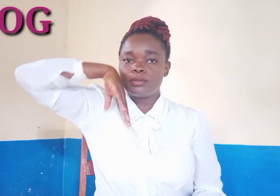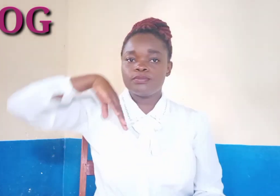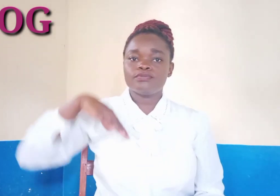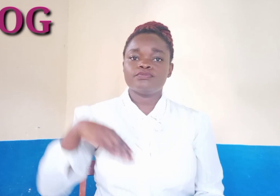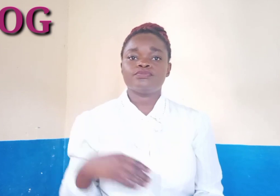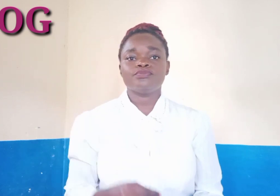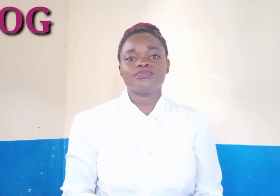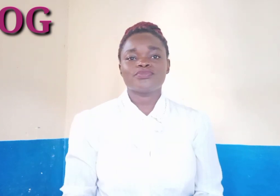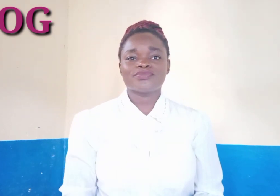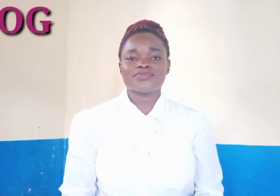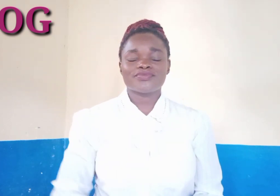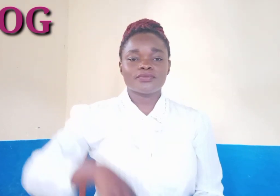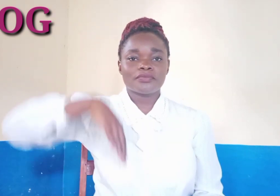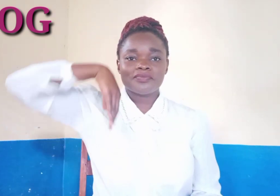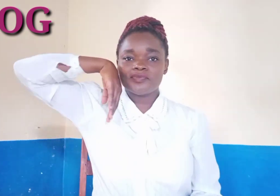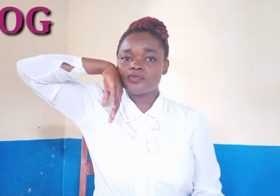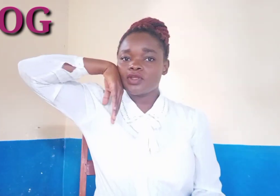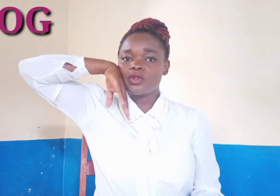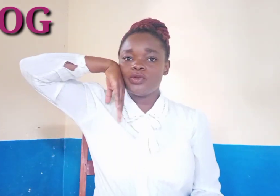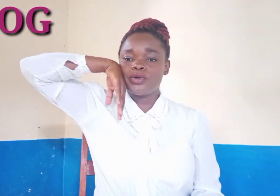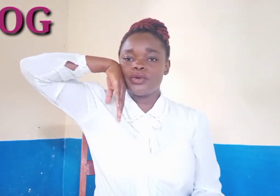dough dough